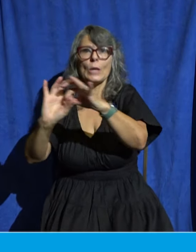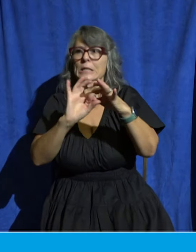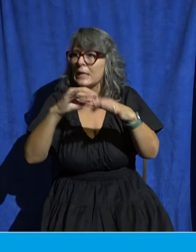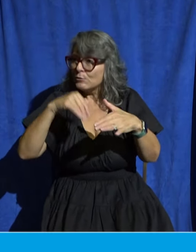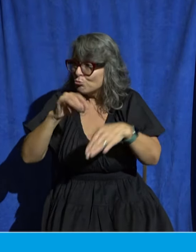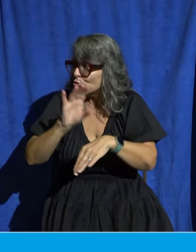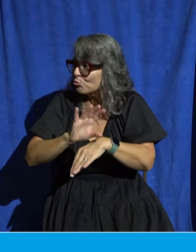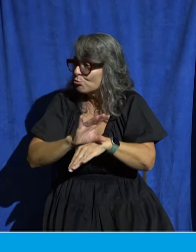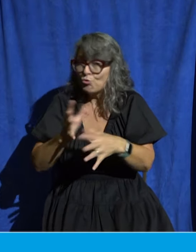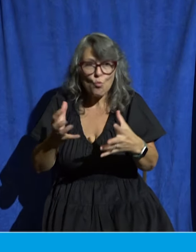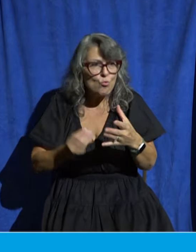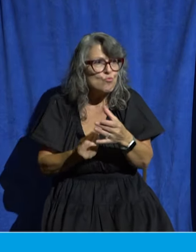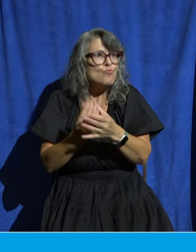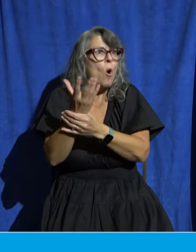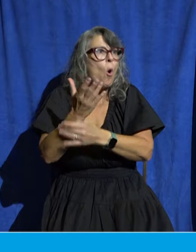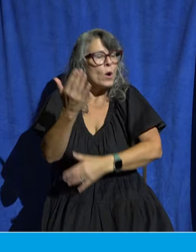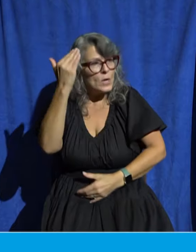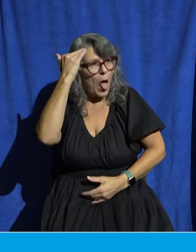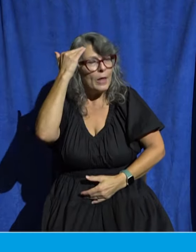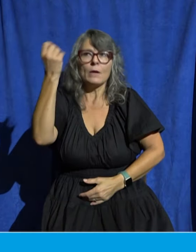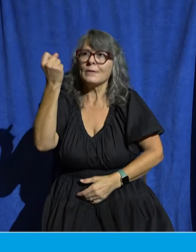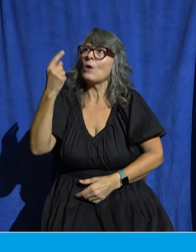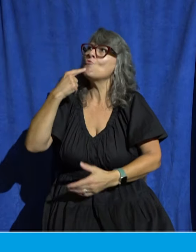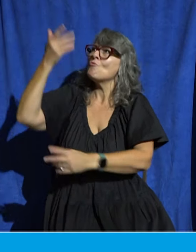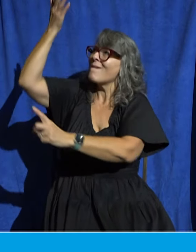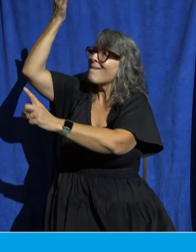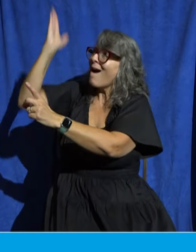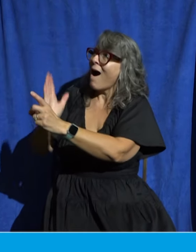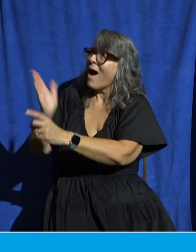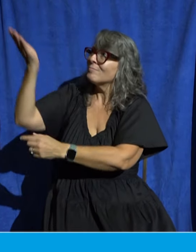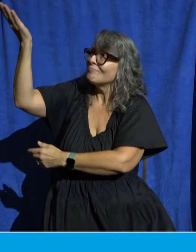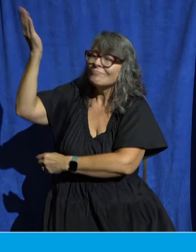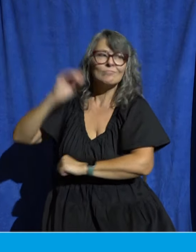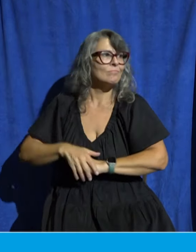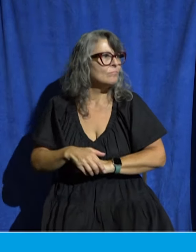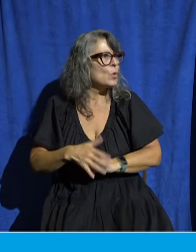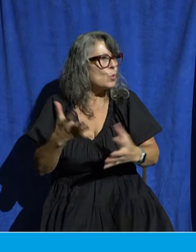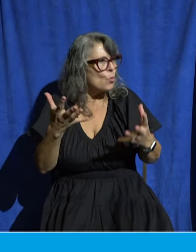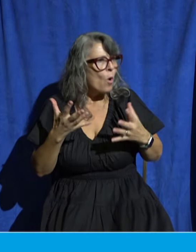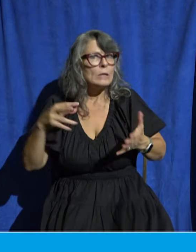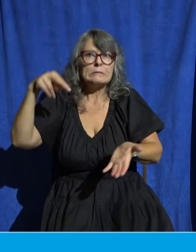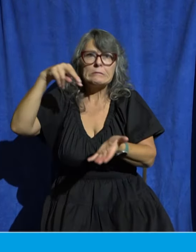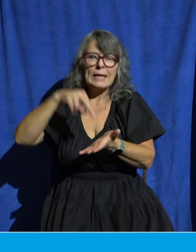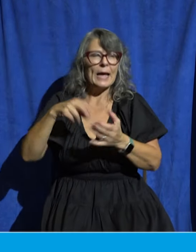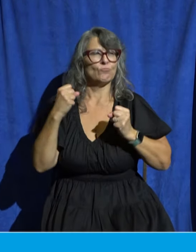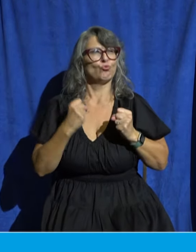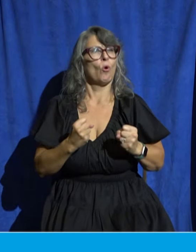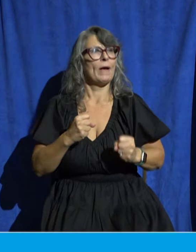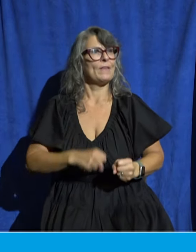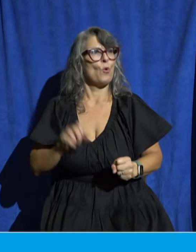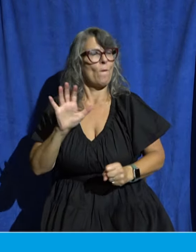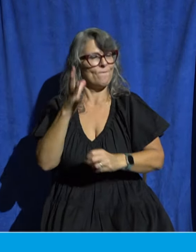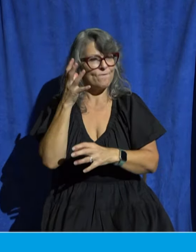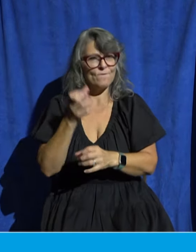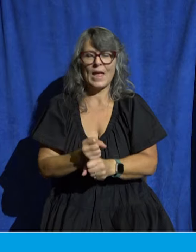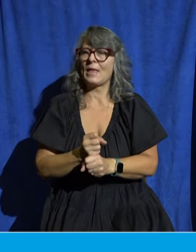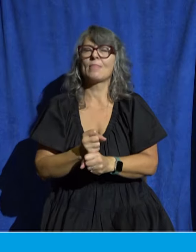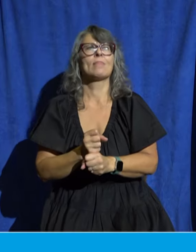knowledge and understanding of God and who he is do you want to be able to stand firm in your faith in the midst of a chaotic and confused culture